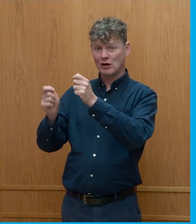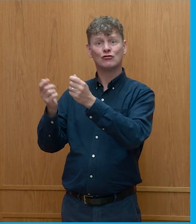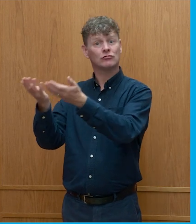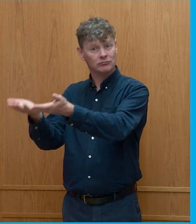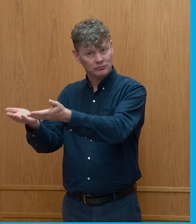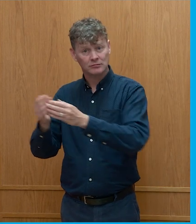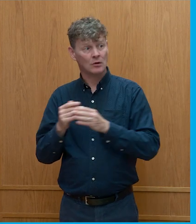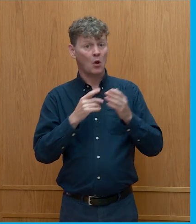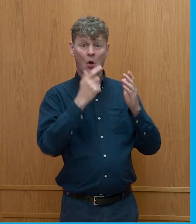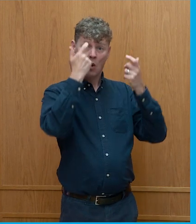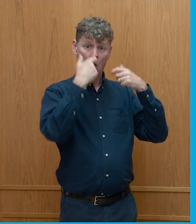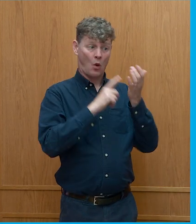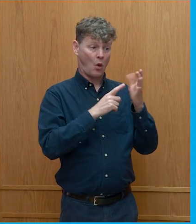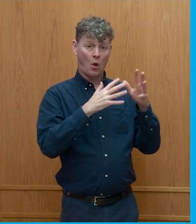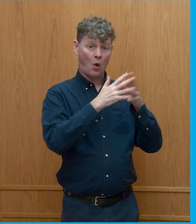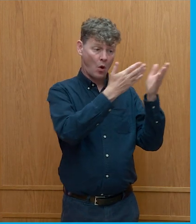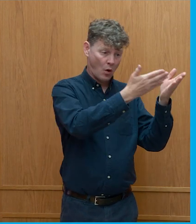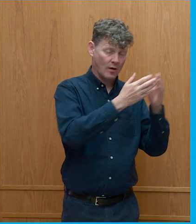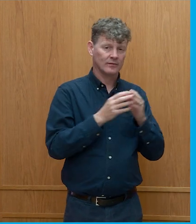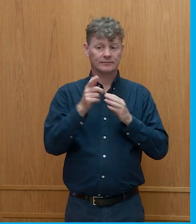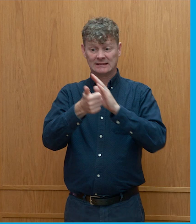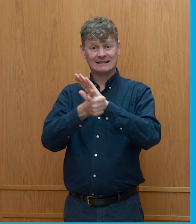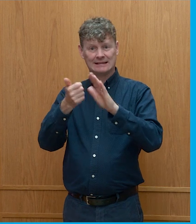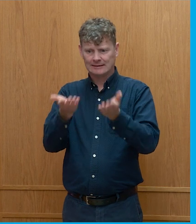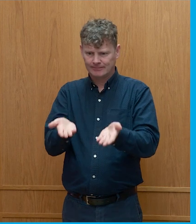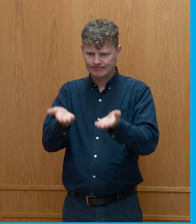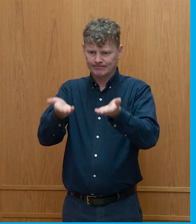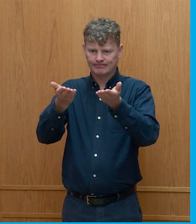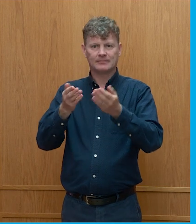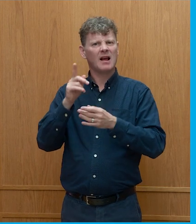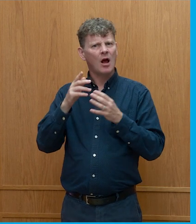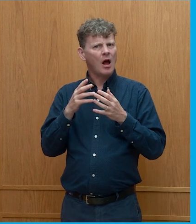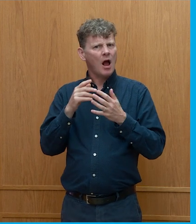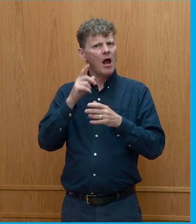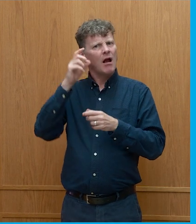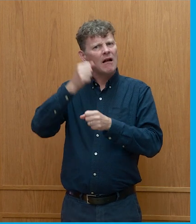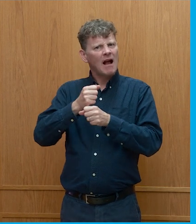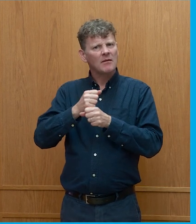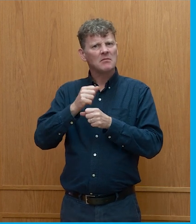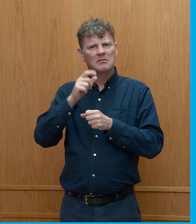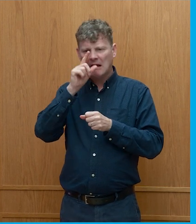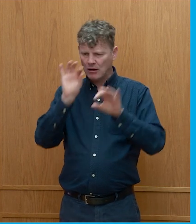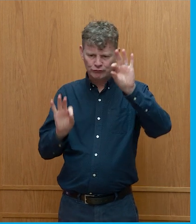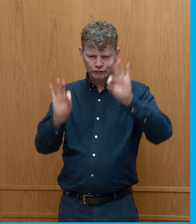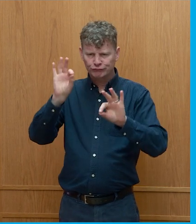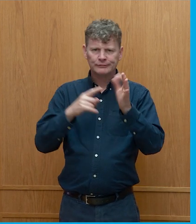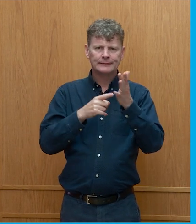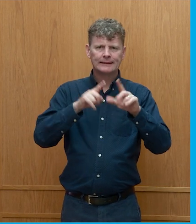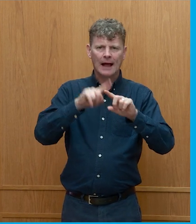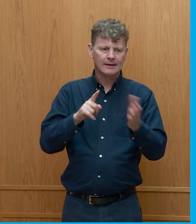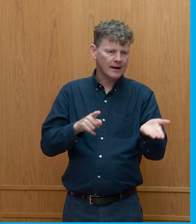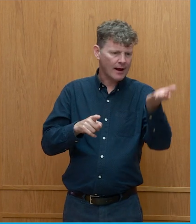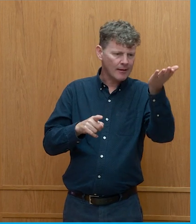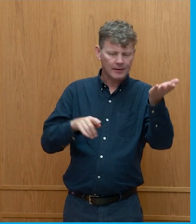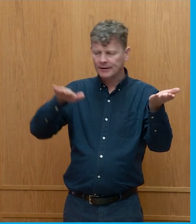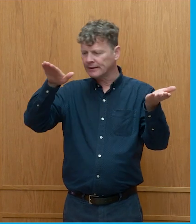mentioned skills have been mentioned you know there's a lot that government can do putting taxes up and down deciding you know where